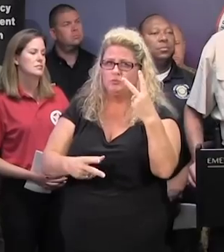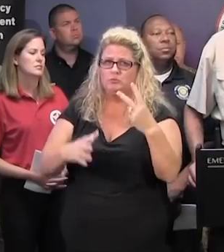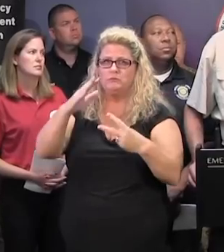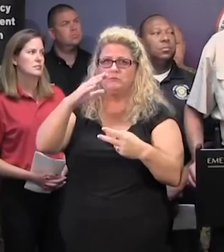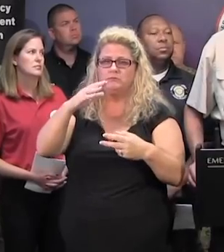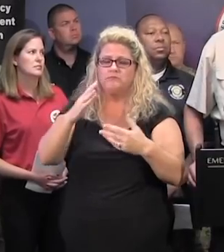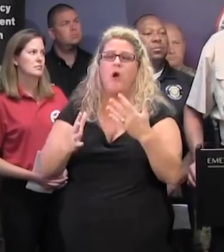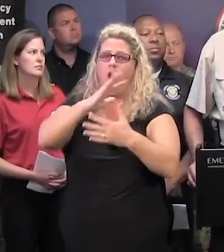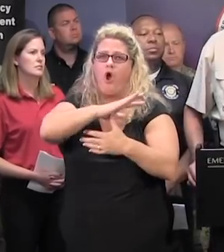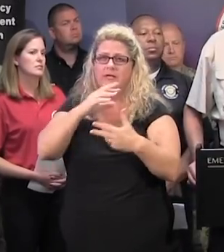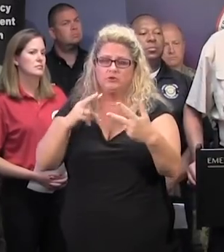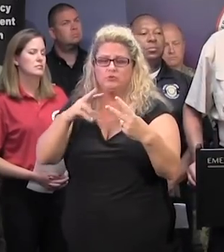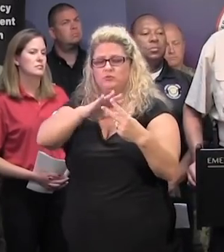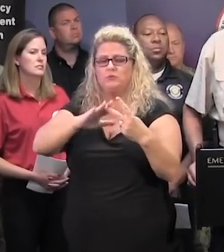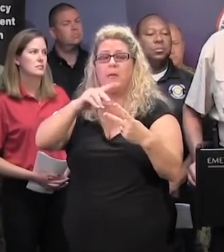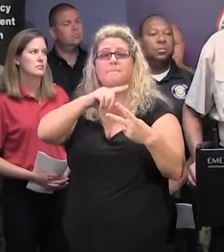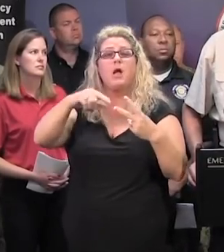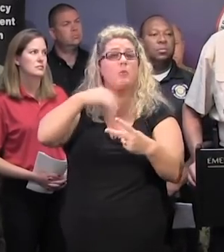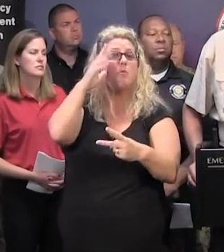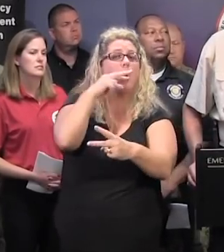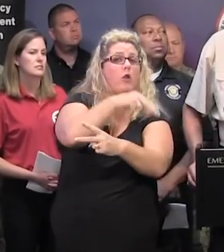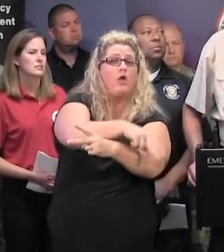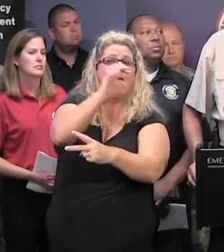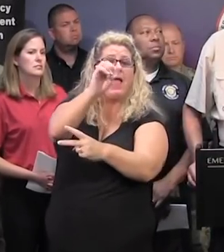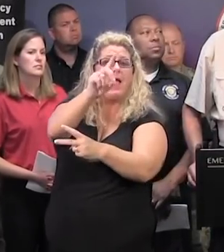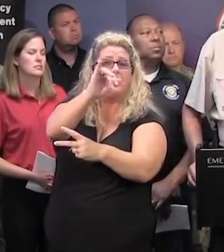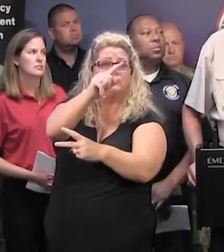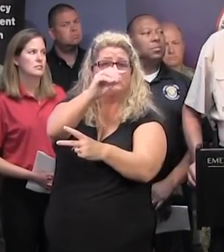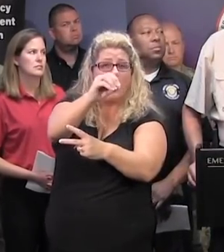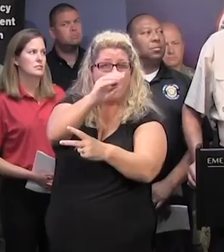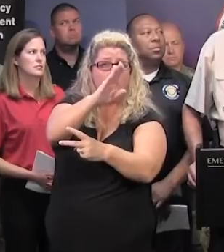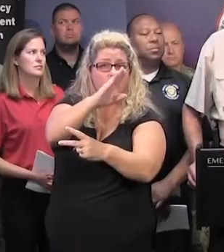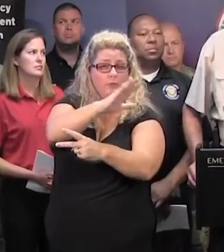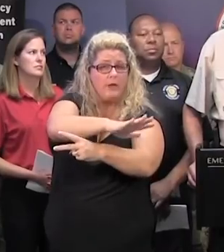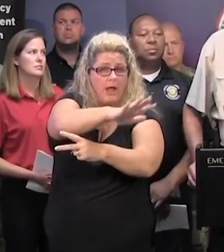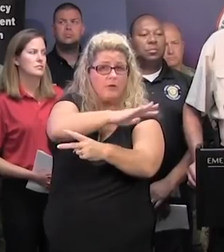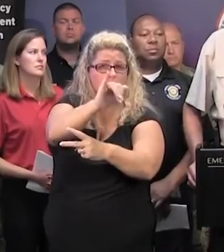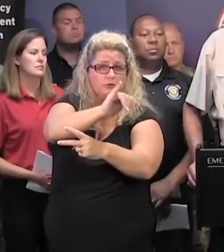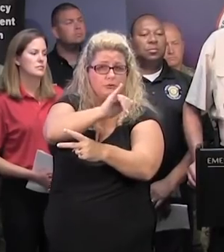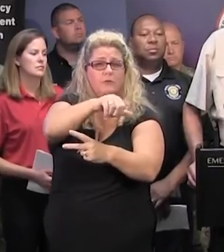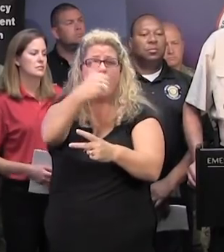presently. But we will continue to look at the Addis Stowe Basin around Givens and the lower part of the state and our other river basins.